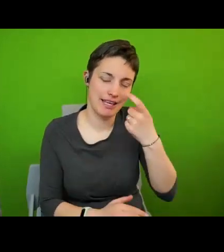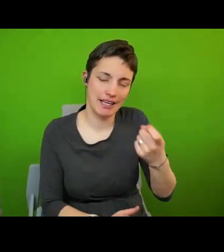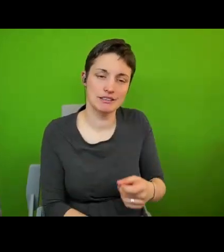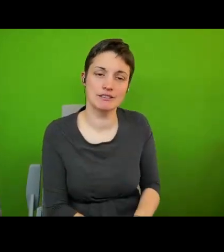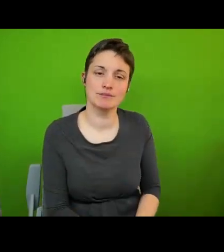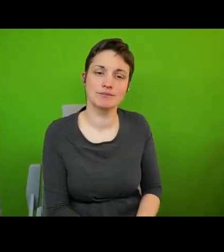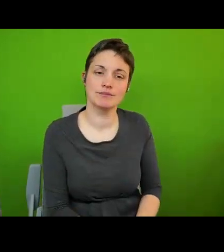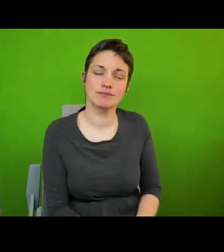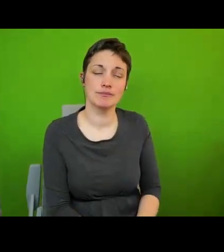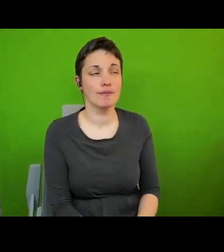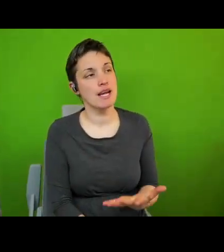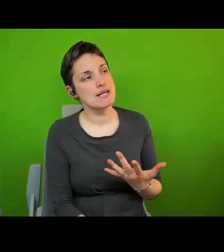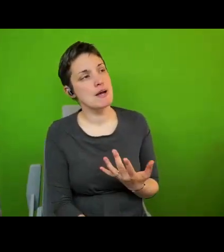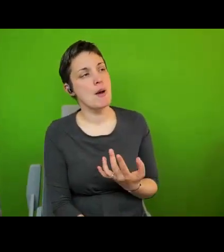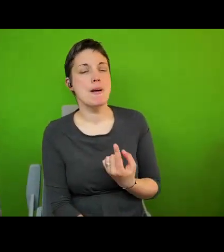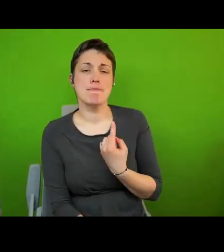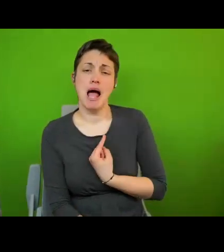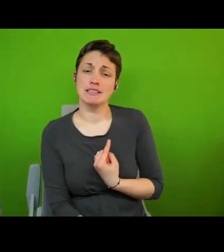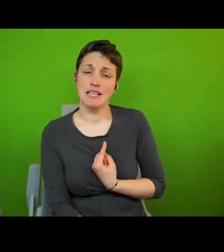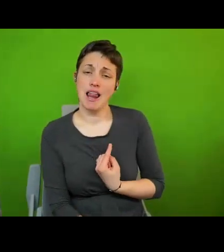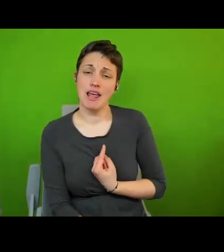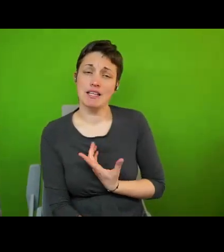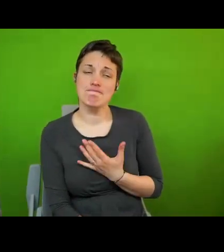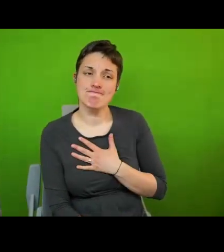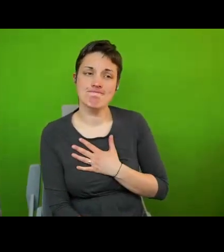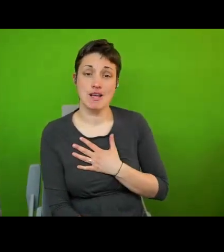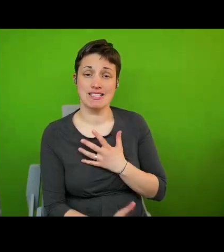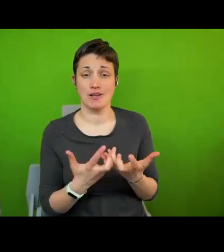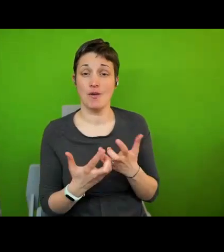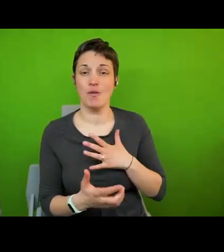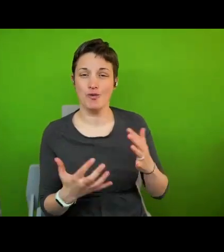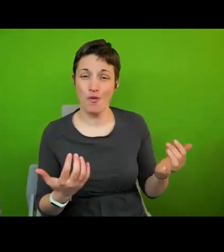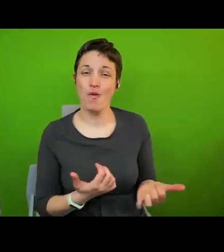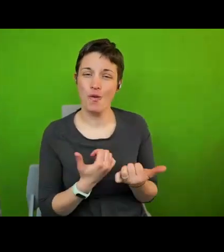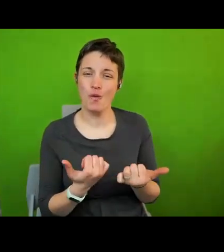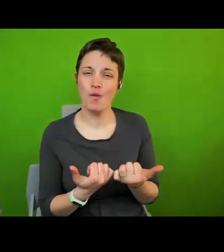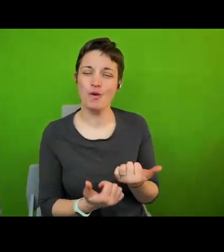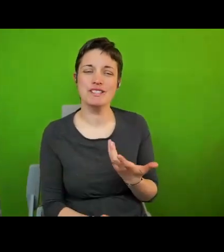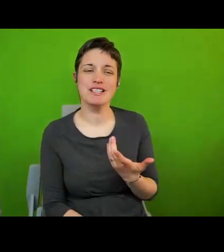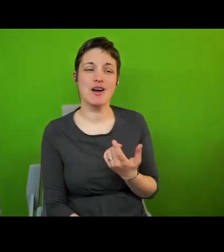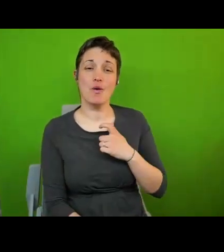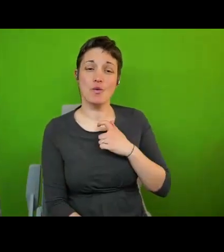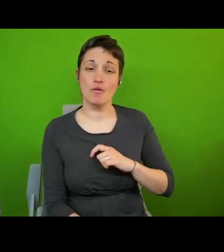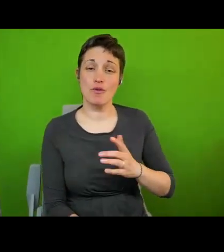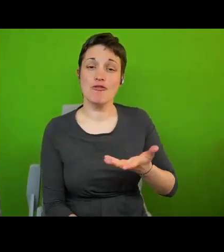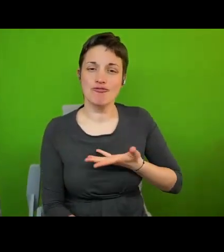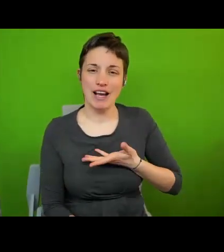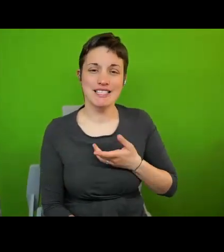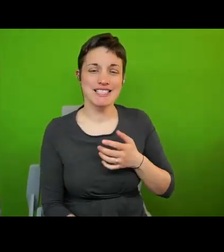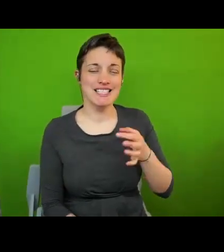to me personally and this is what i would like to conclude with human rights cities are first and foremost a source of inspiration